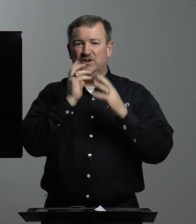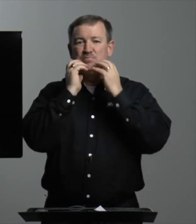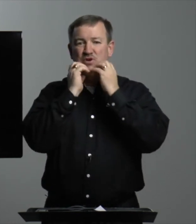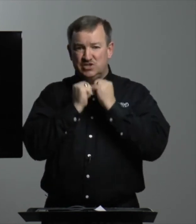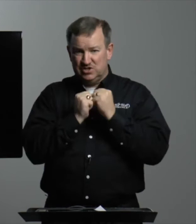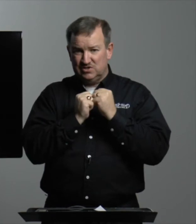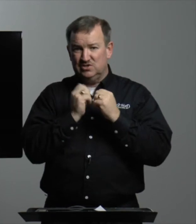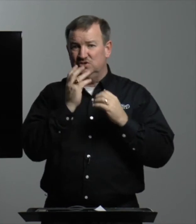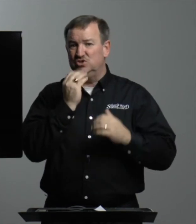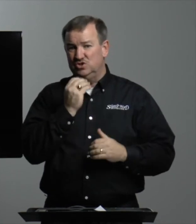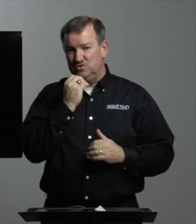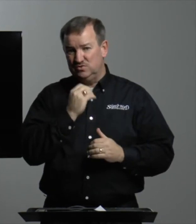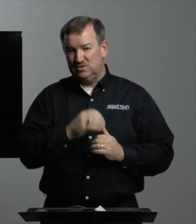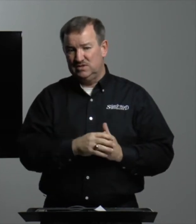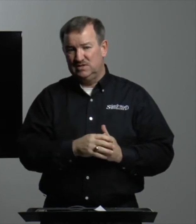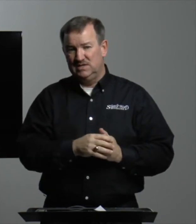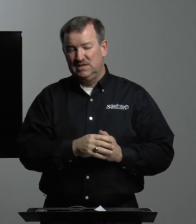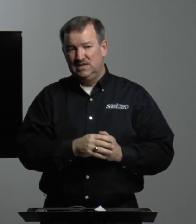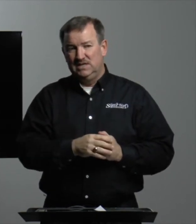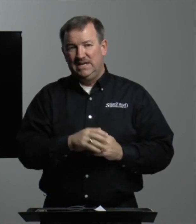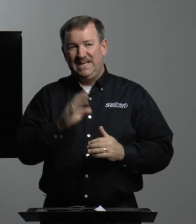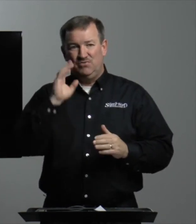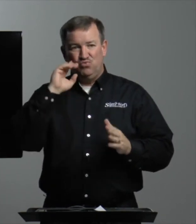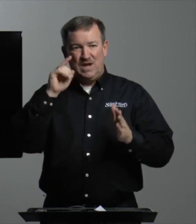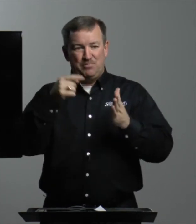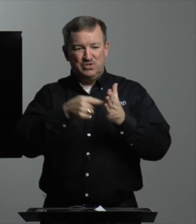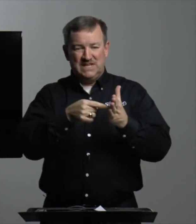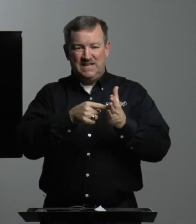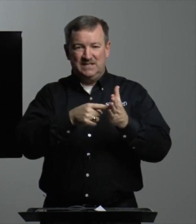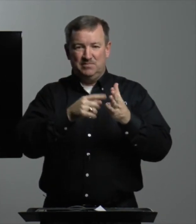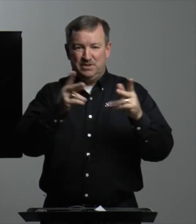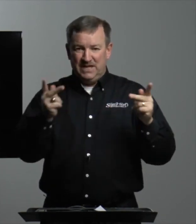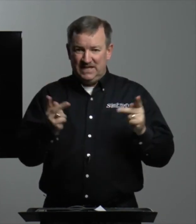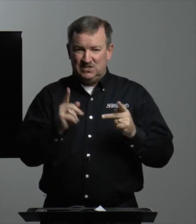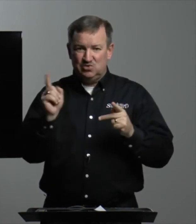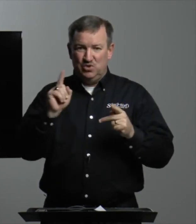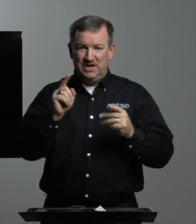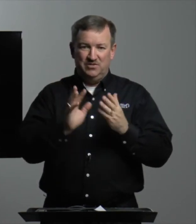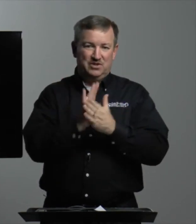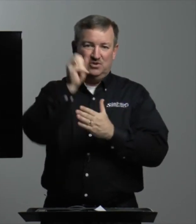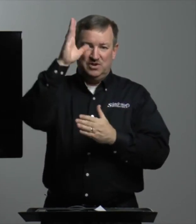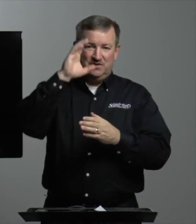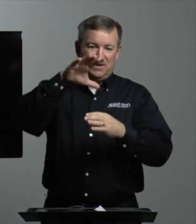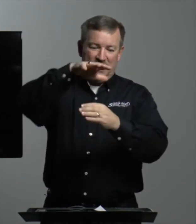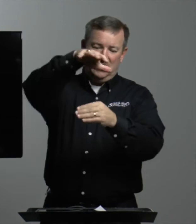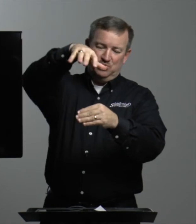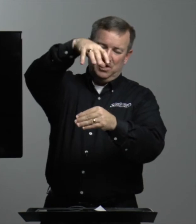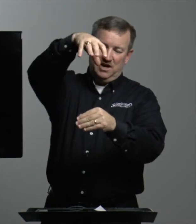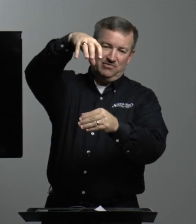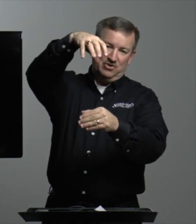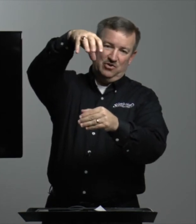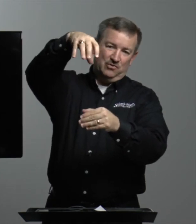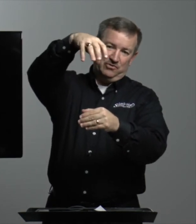very precious to the Jews. It represented the place where the glory of God would hover over.